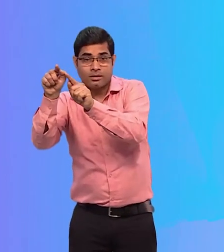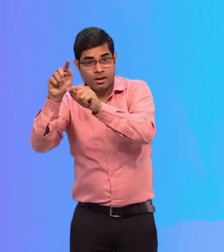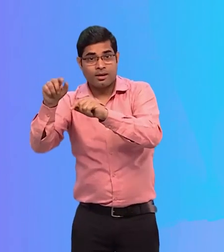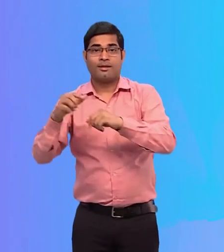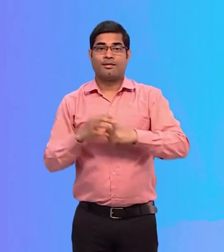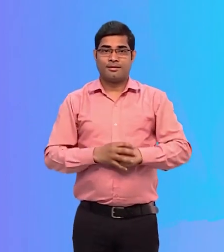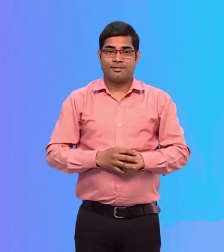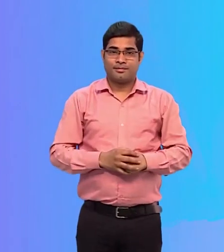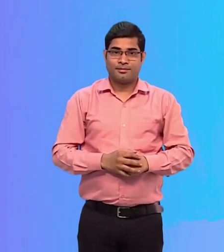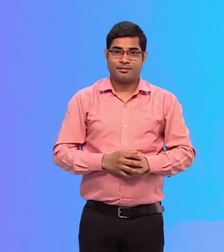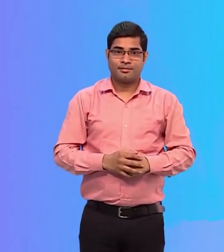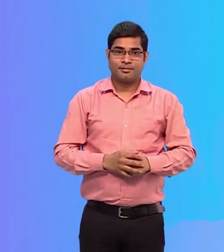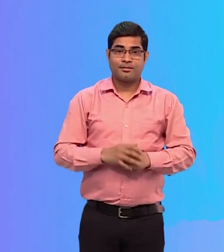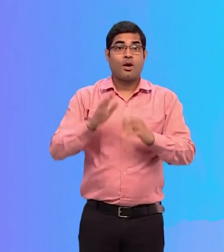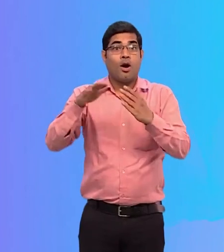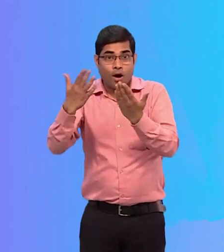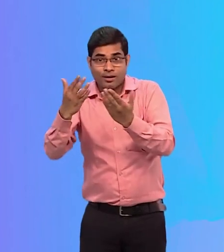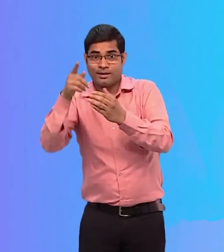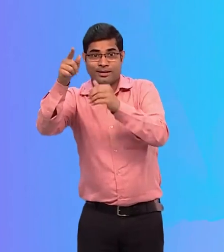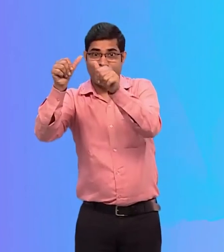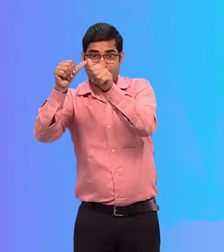and A-,